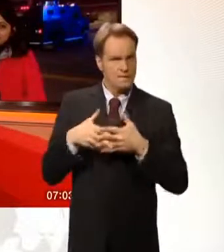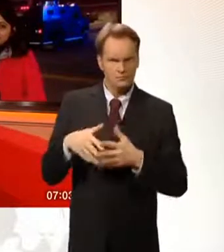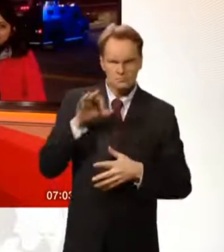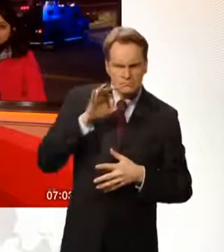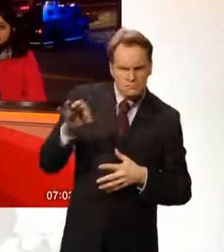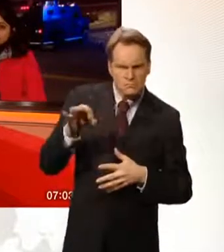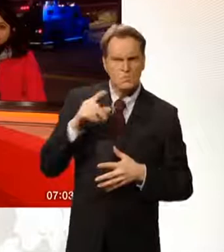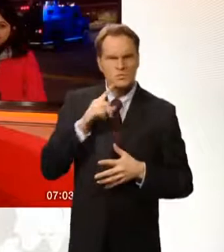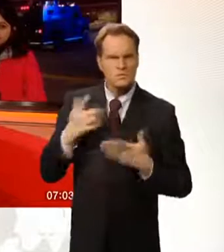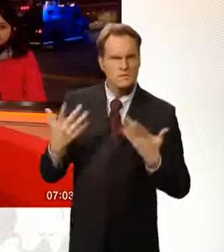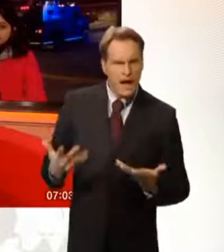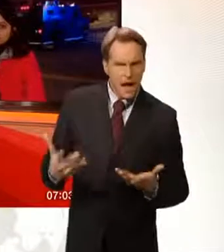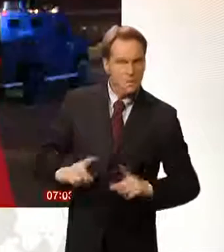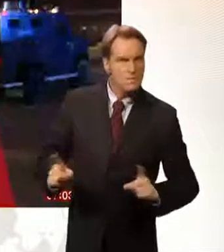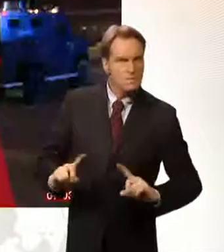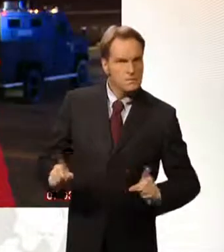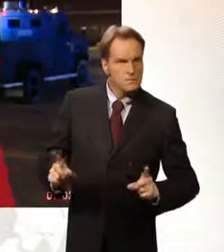away. What's it like though right now?